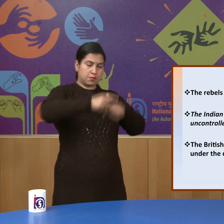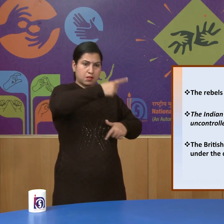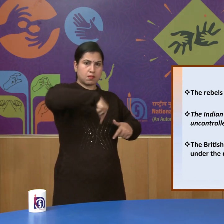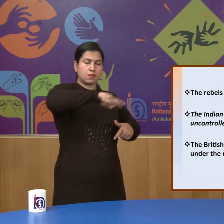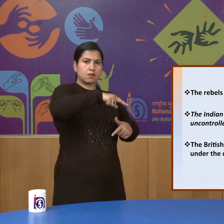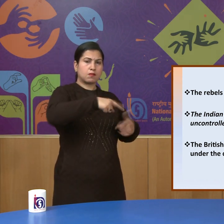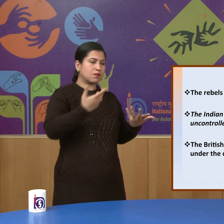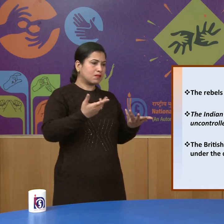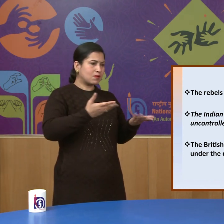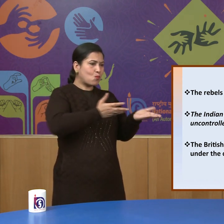properly organized